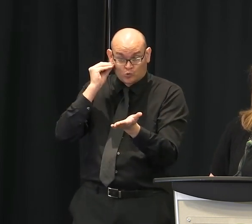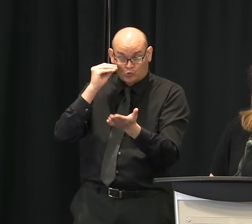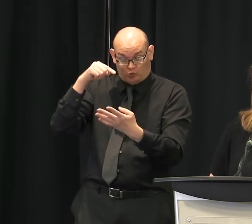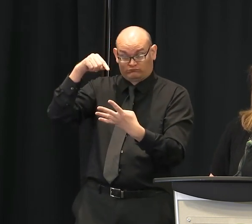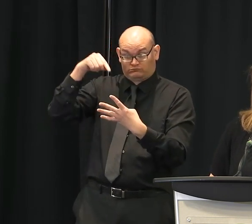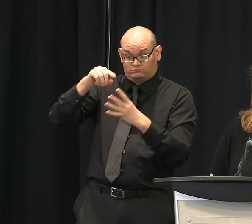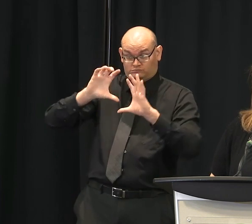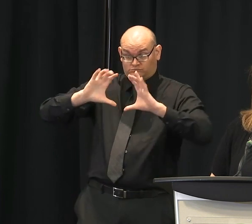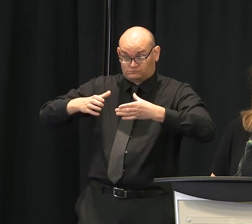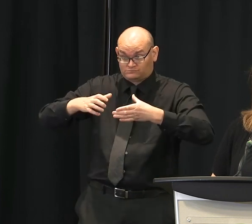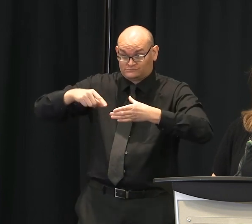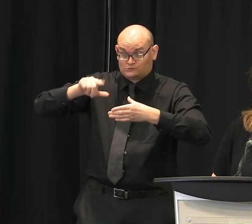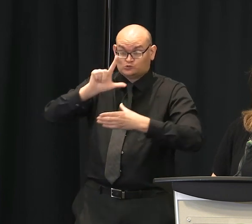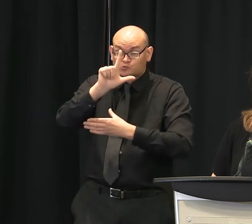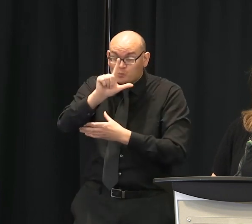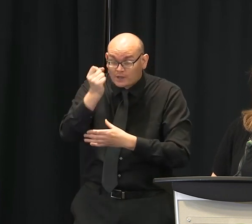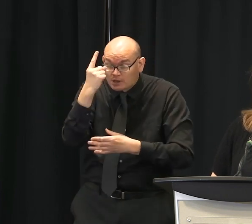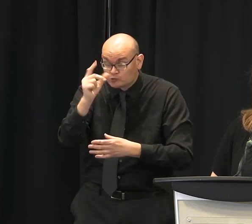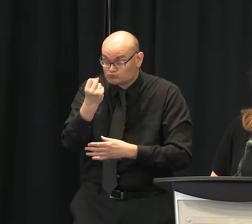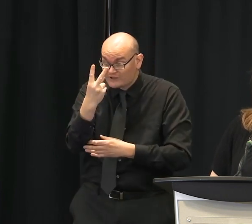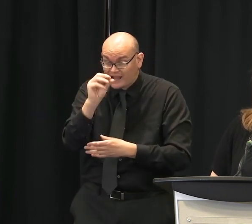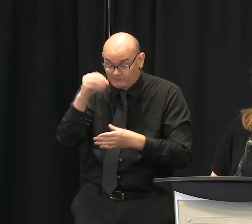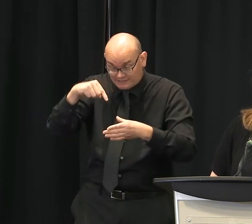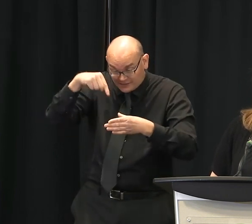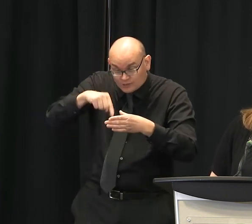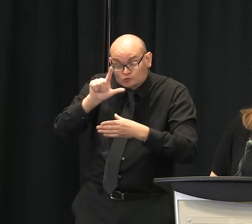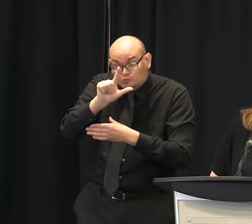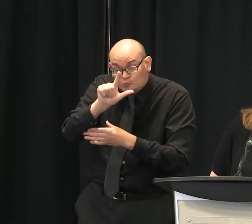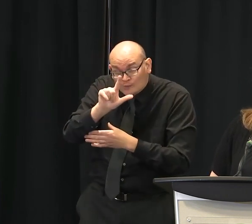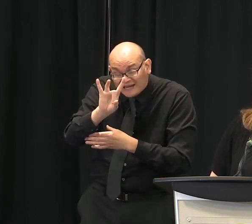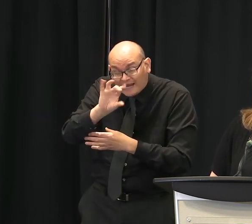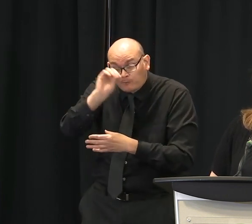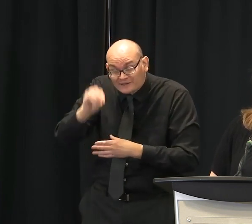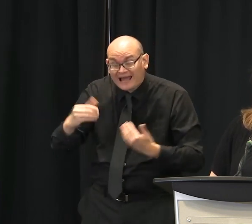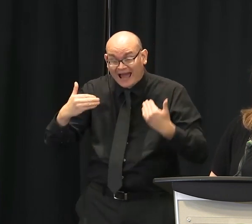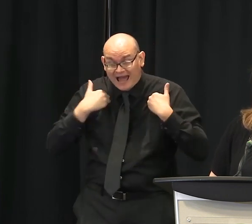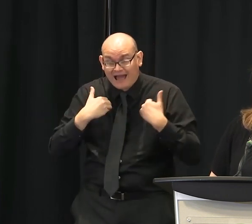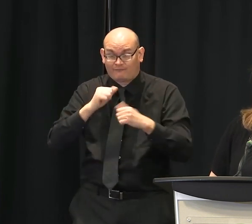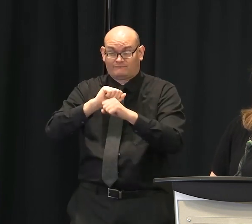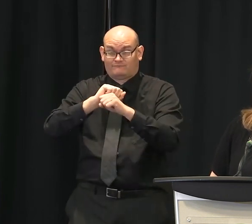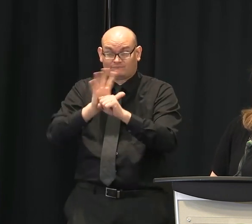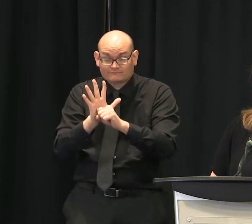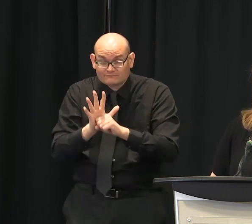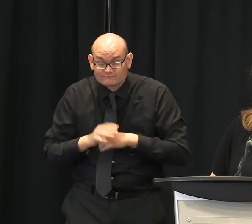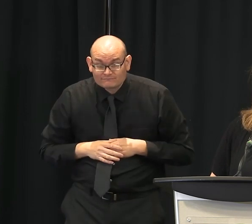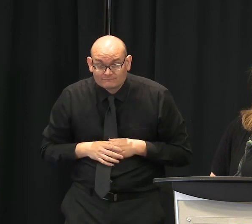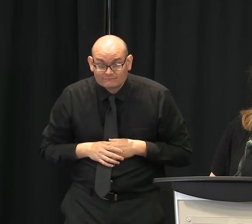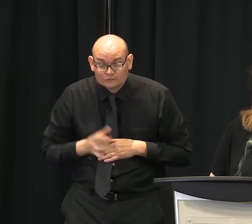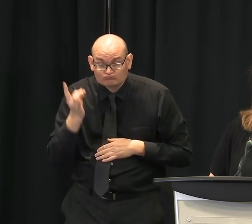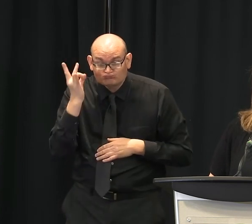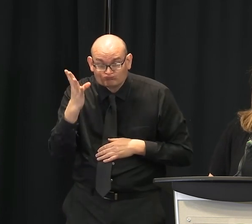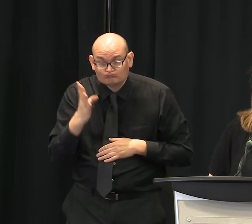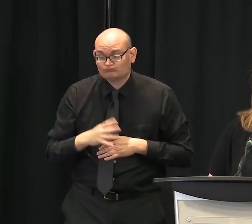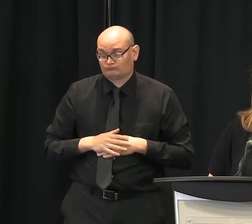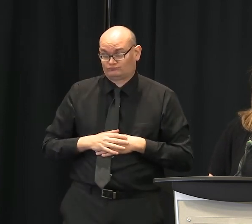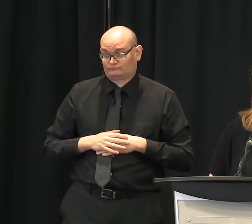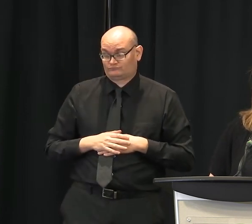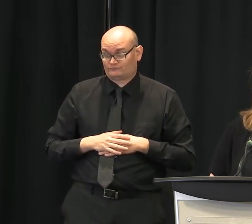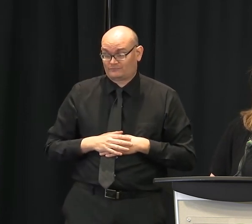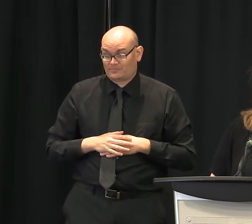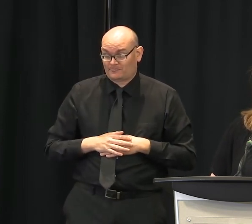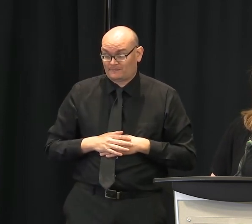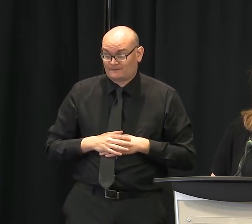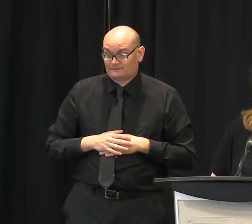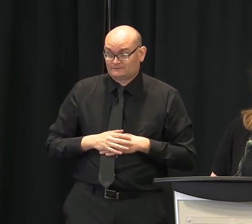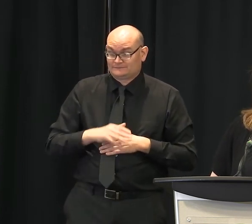-19 associated reasons in our state. DHEC is going to be conducting testing of the 40,000 nursing home residents and